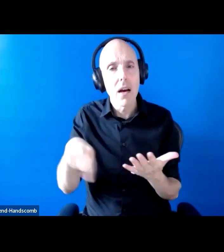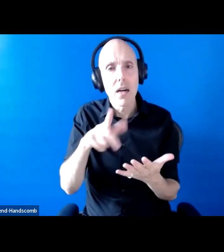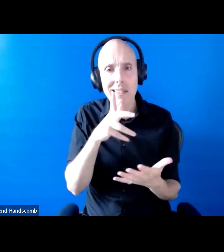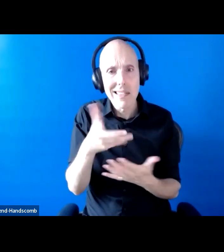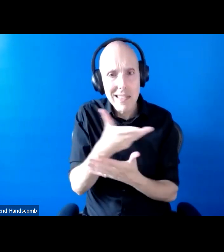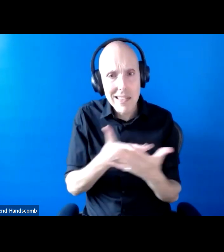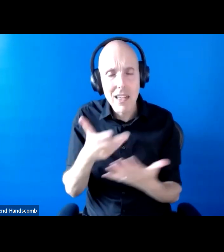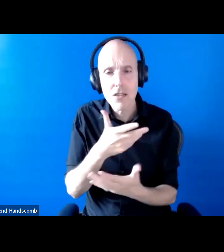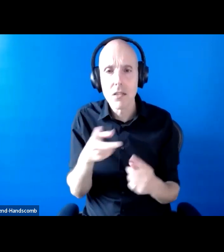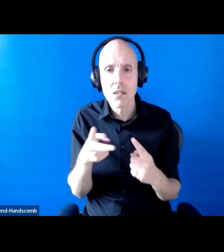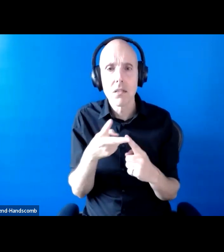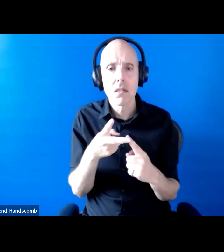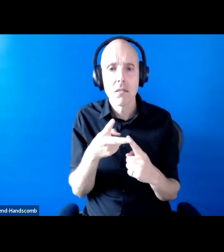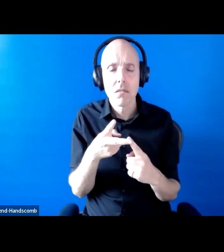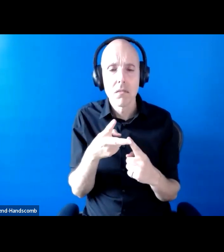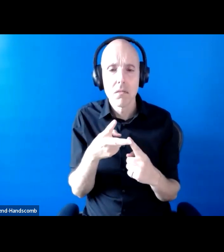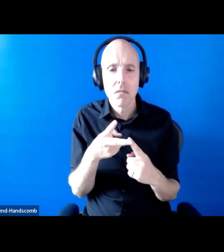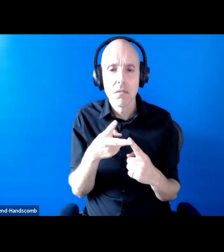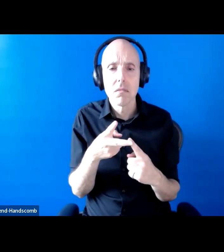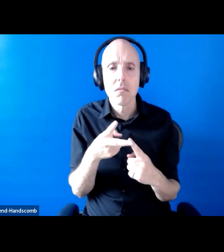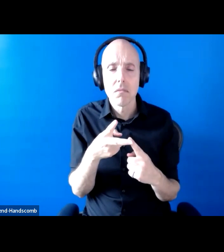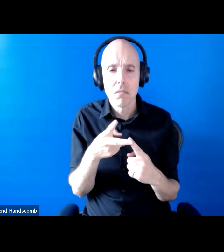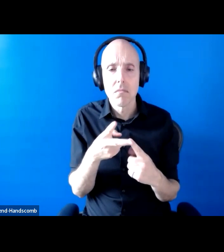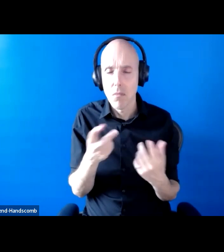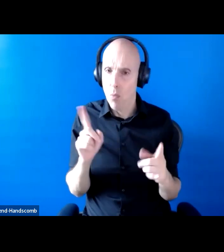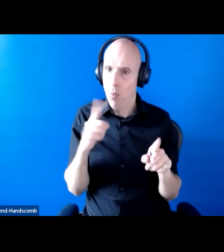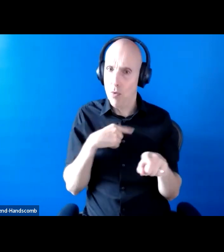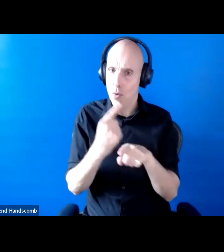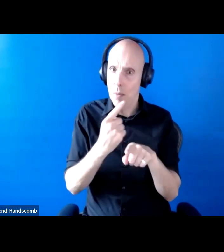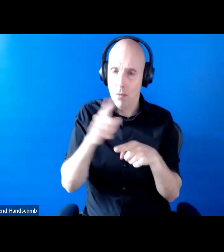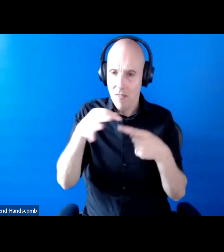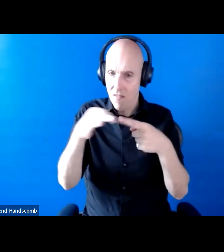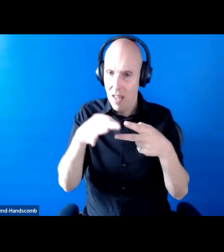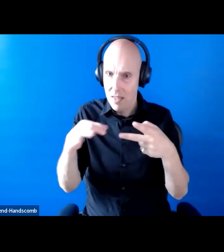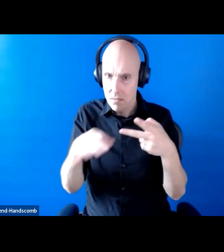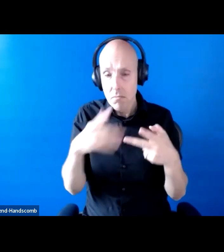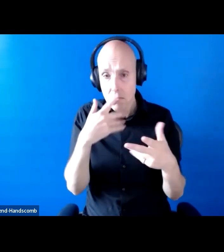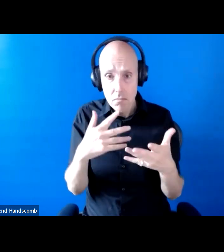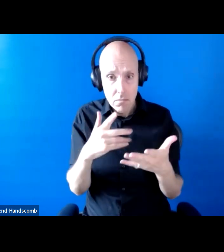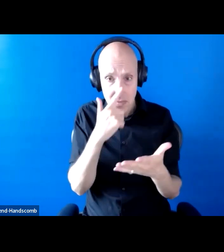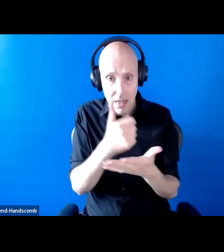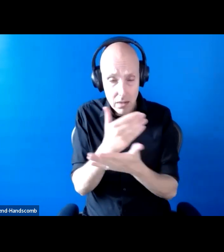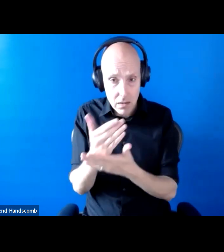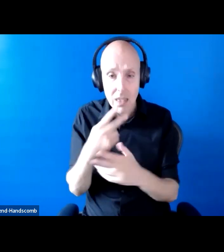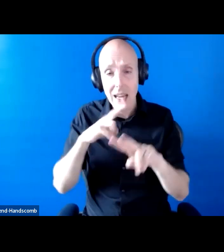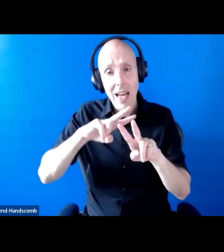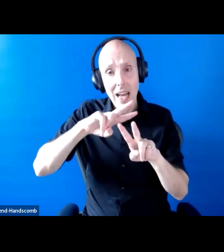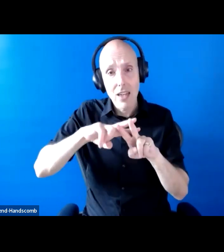facts and then kind of what we're talking about here today. Our series hashtag is hashtag COVID